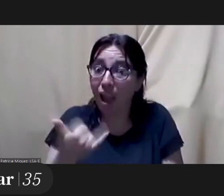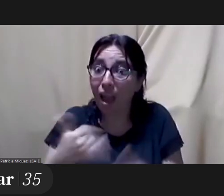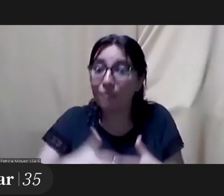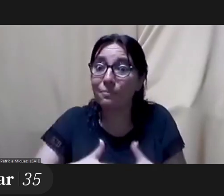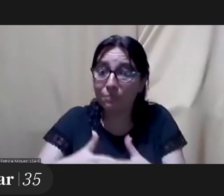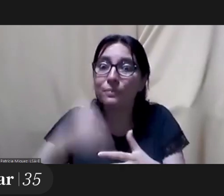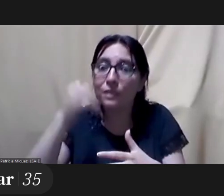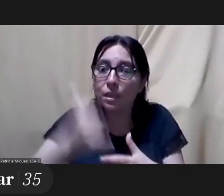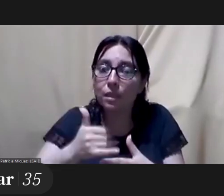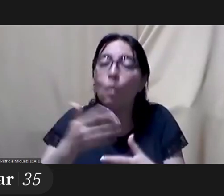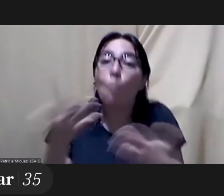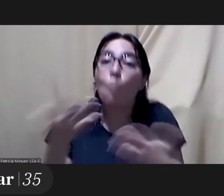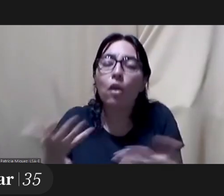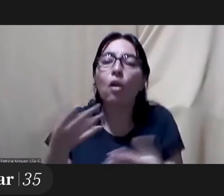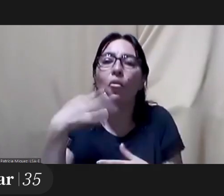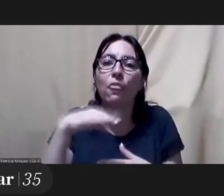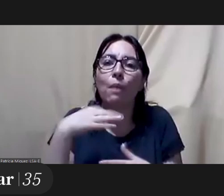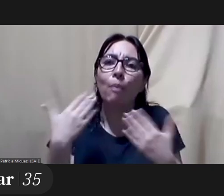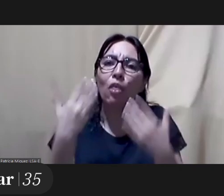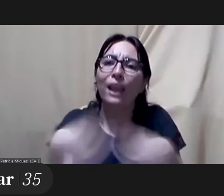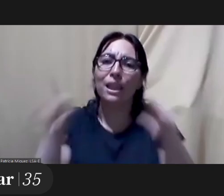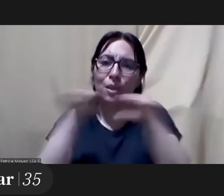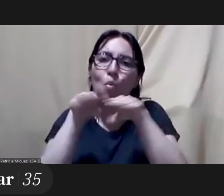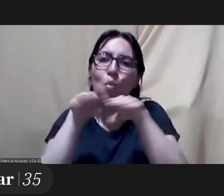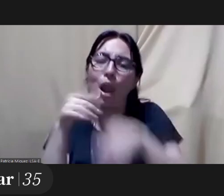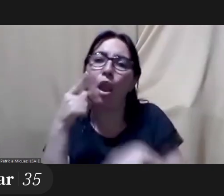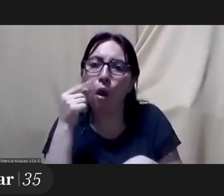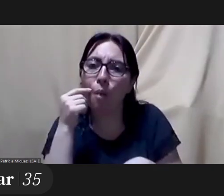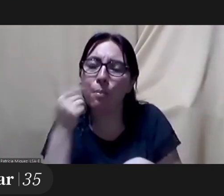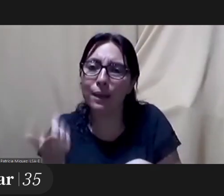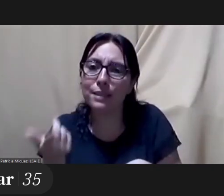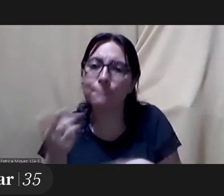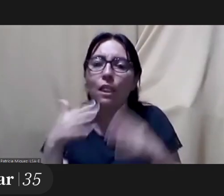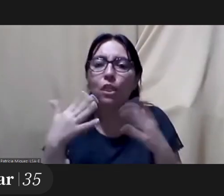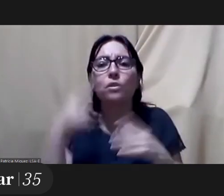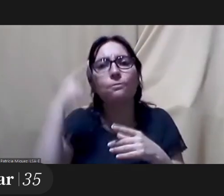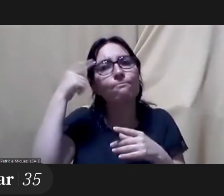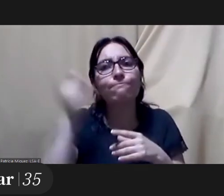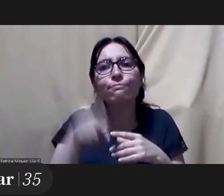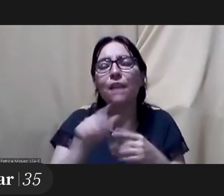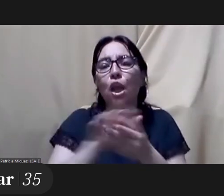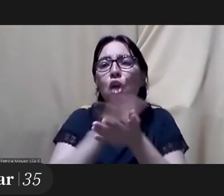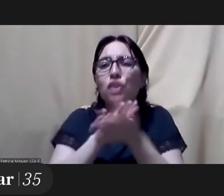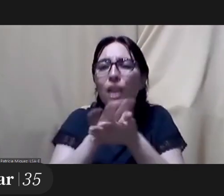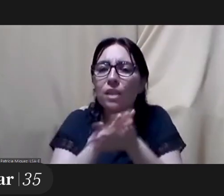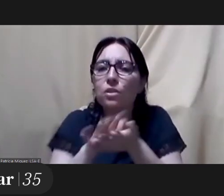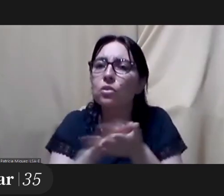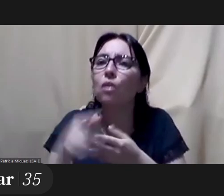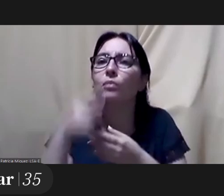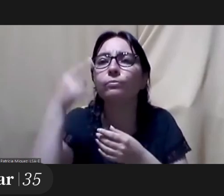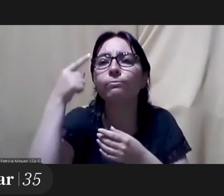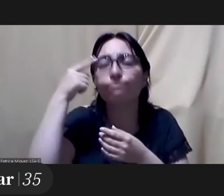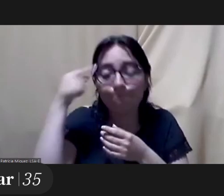to find a way to balance those two aspects of their lives as well as for men so reconciliation